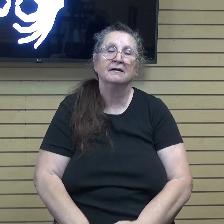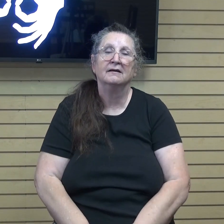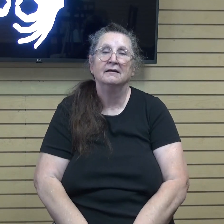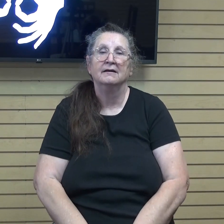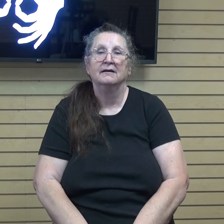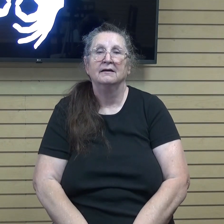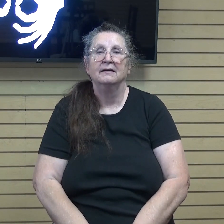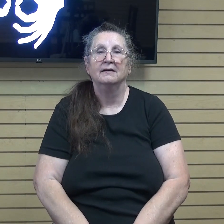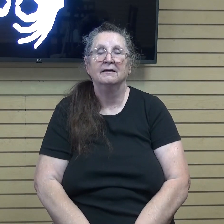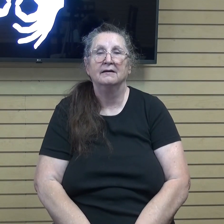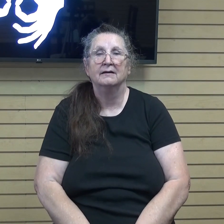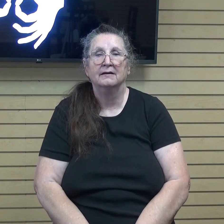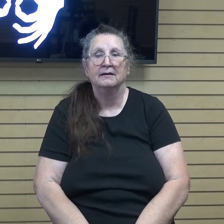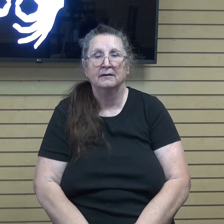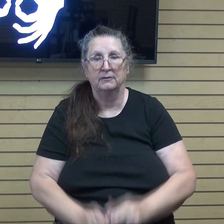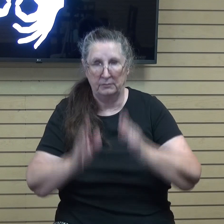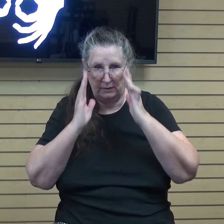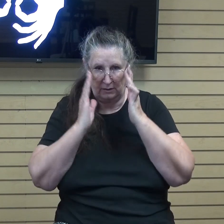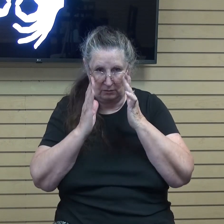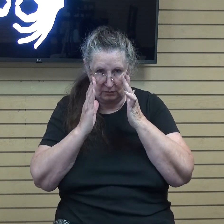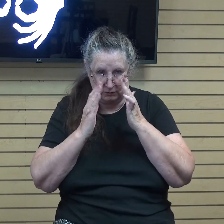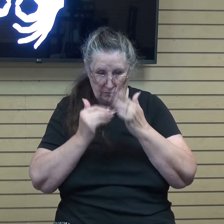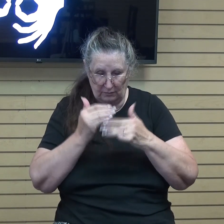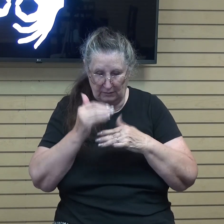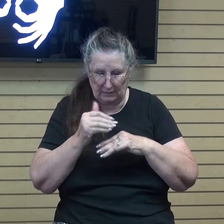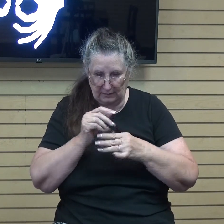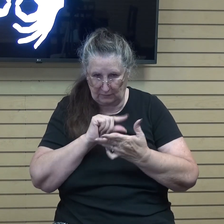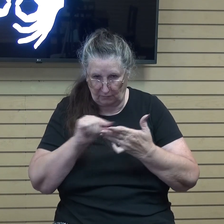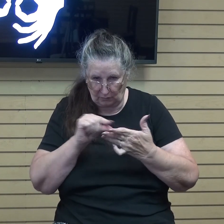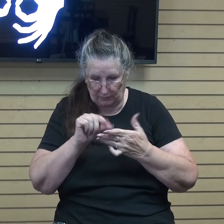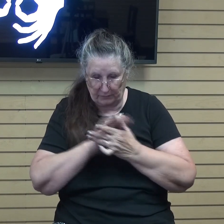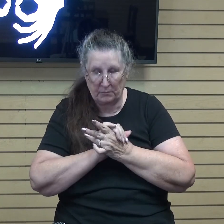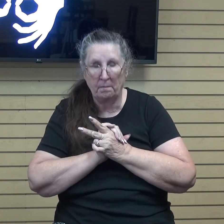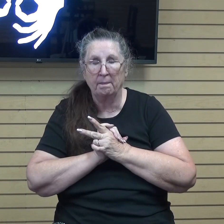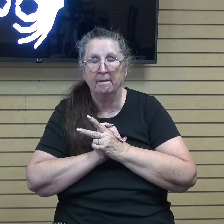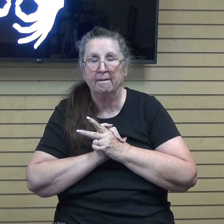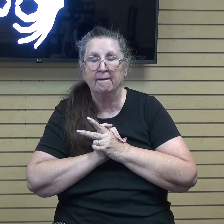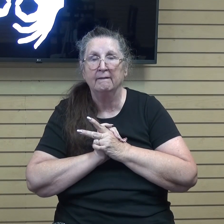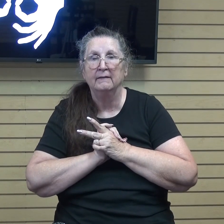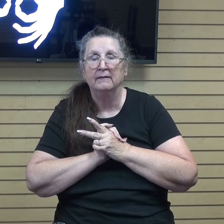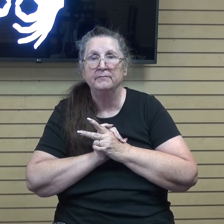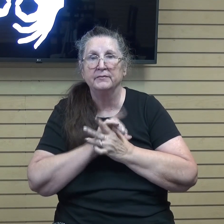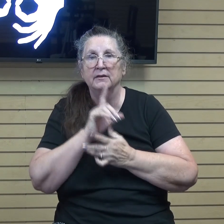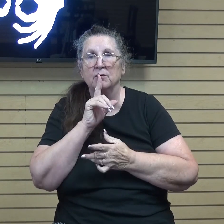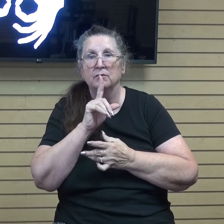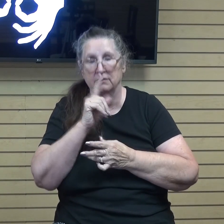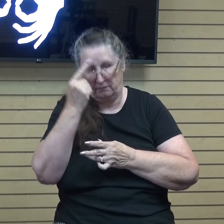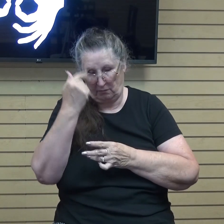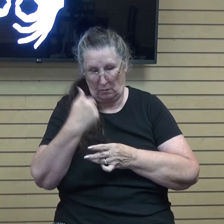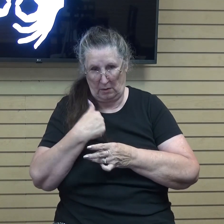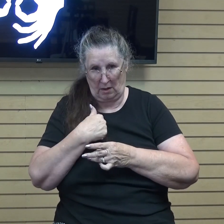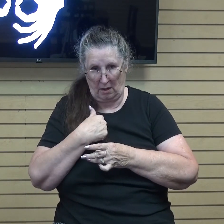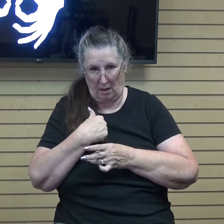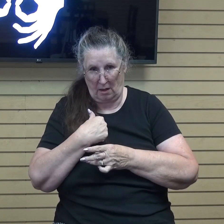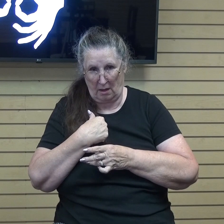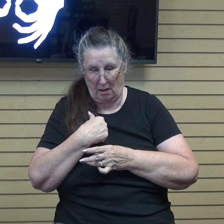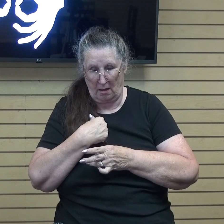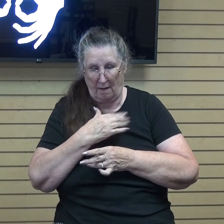Now, pay close attention to this next verse. It really is, to me, I feel, a very key